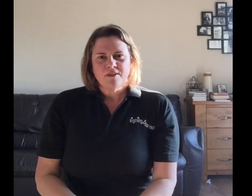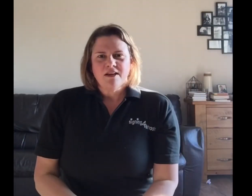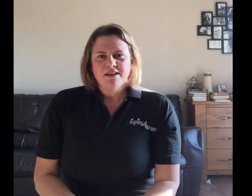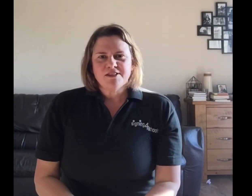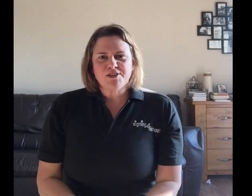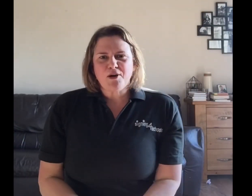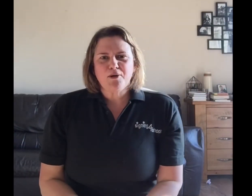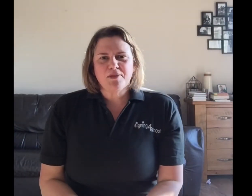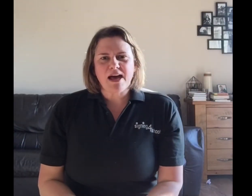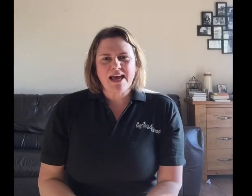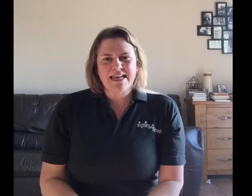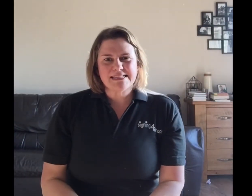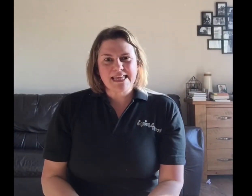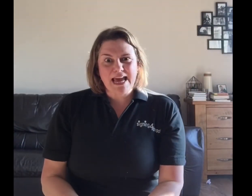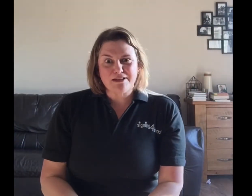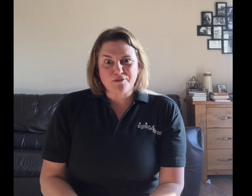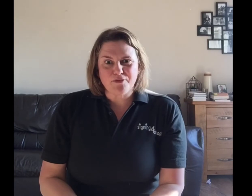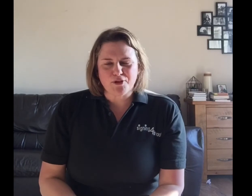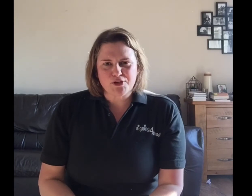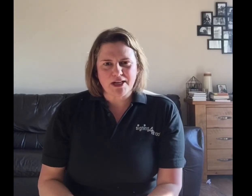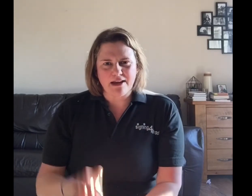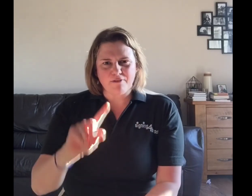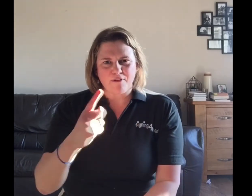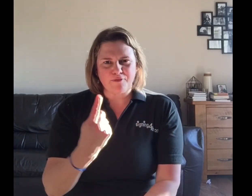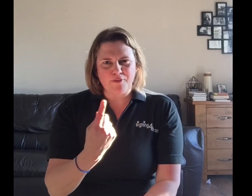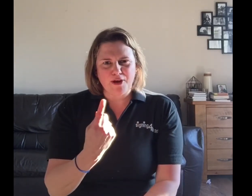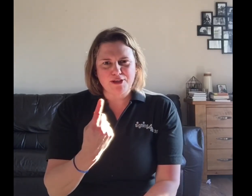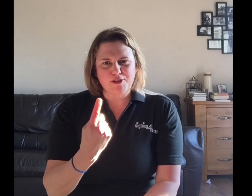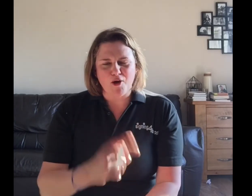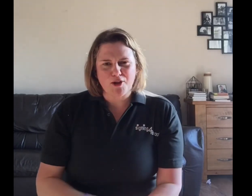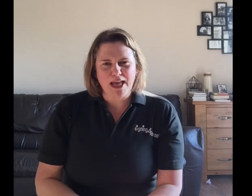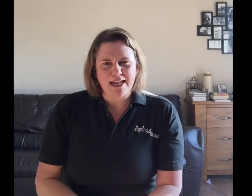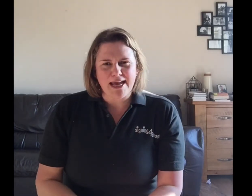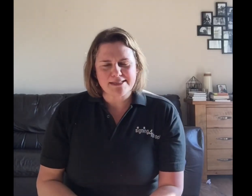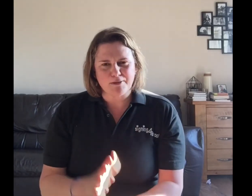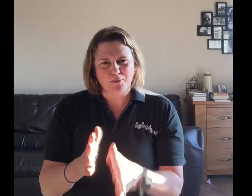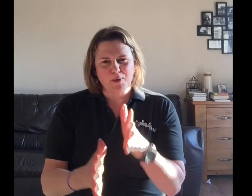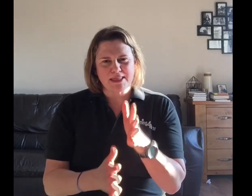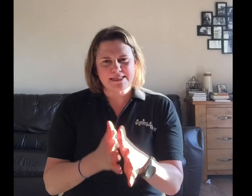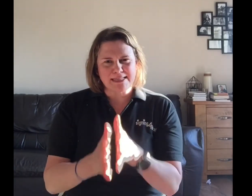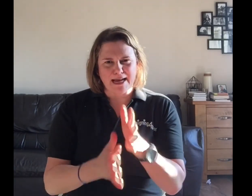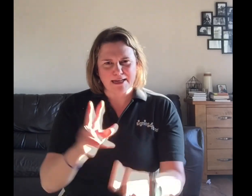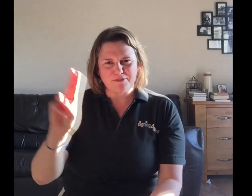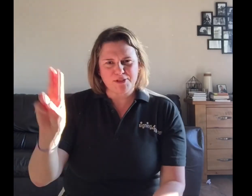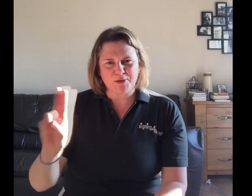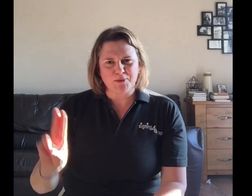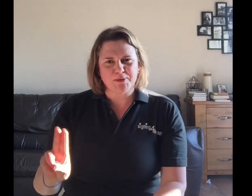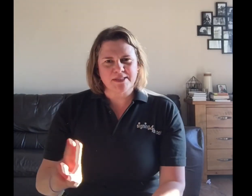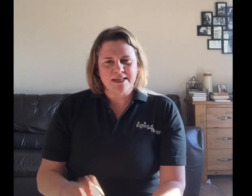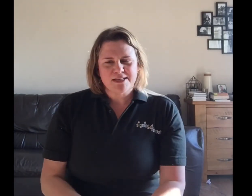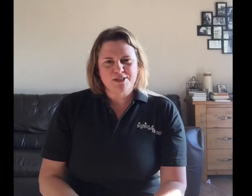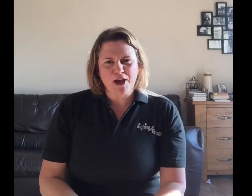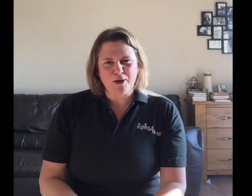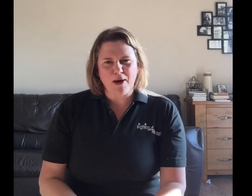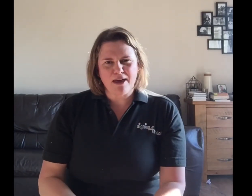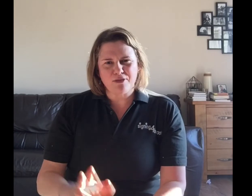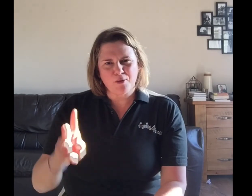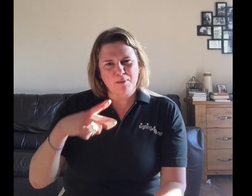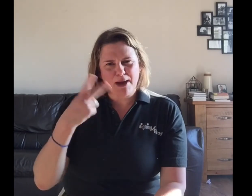So that is the end unfortunately of our first online lesson with signing for schools. So I thought we might